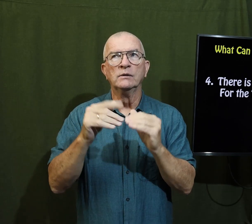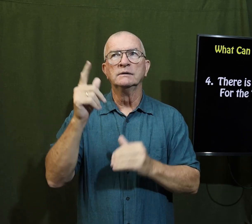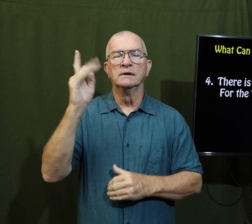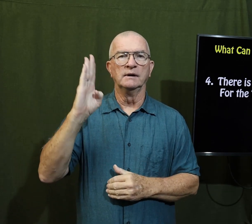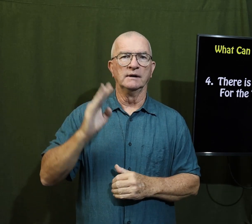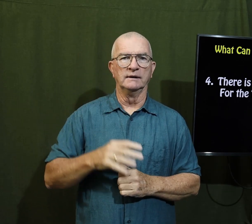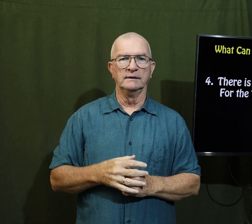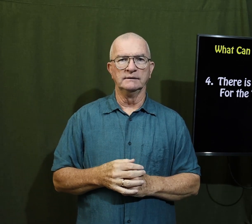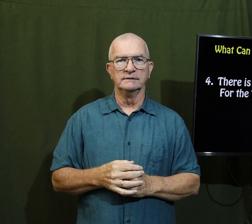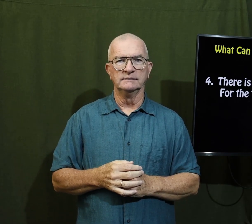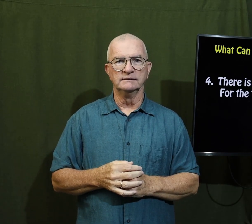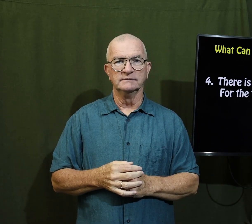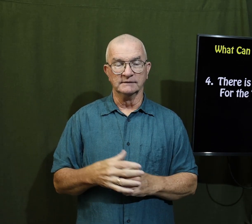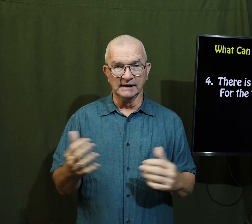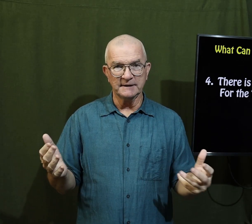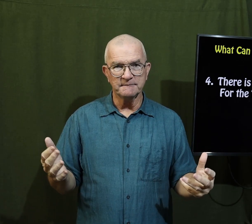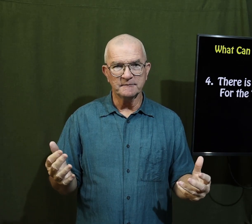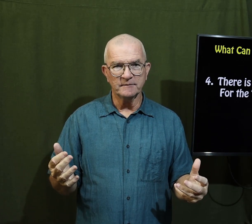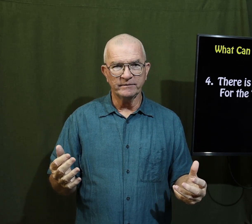equal to God all right